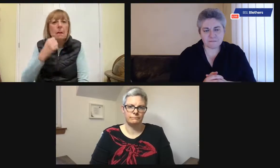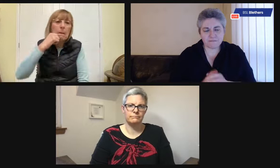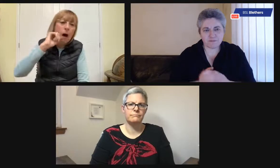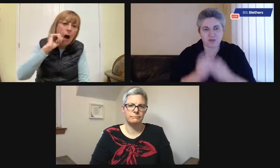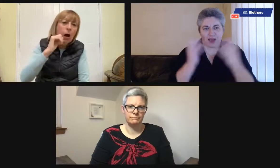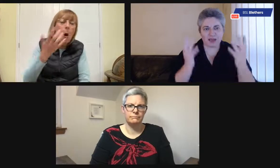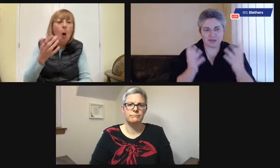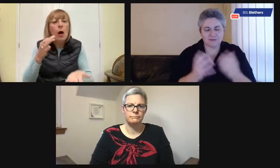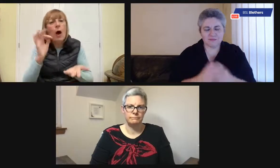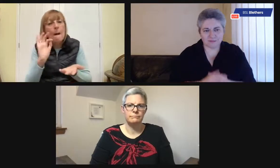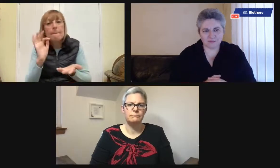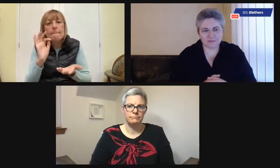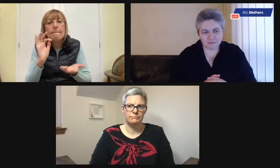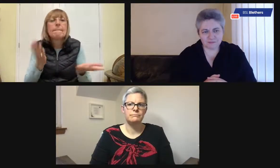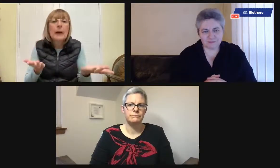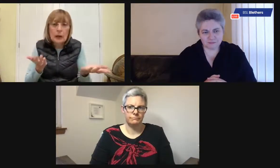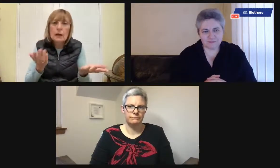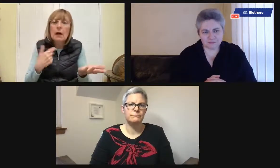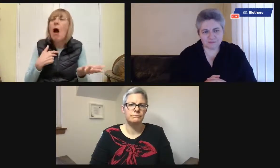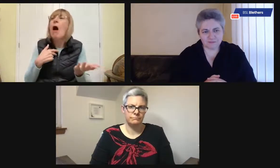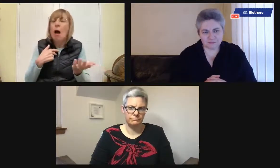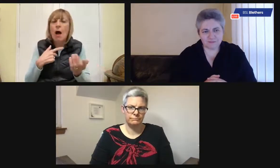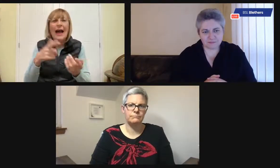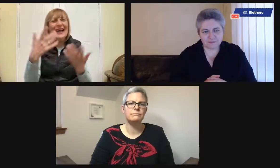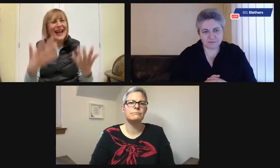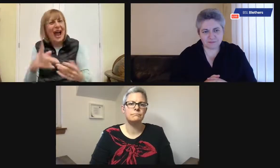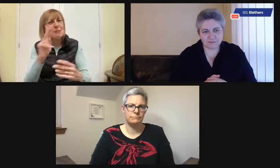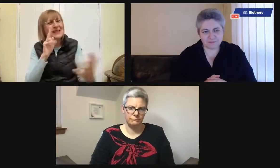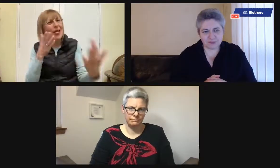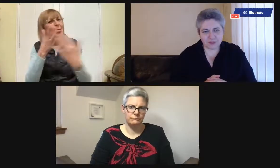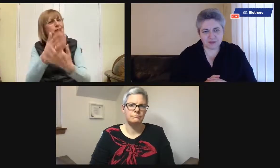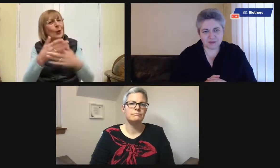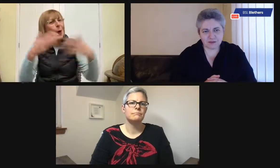fall out. So have a bright primary colour, blue, red, yellow.